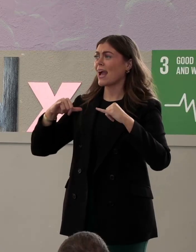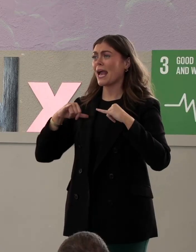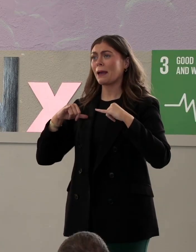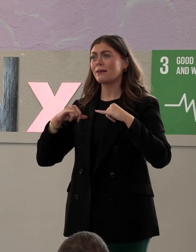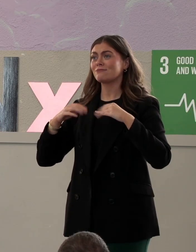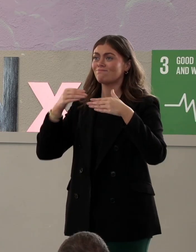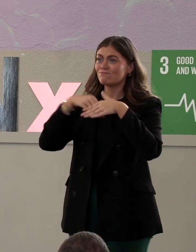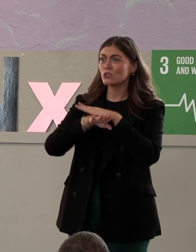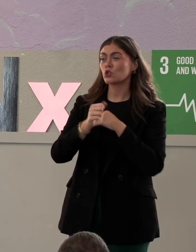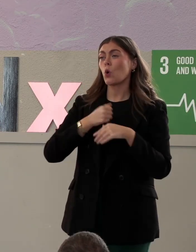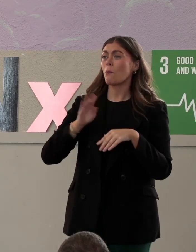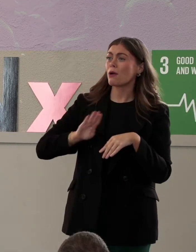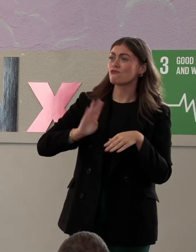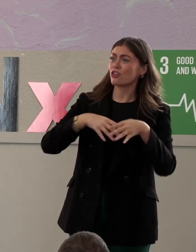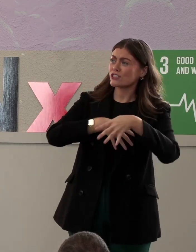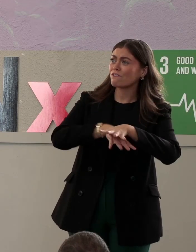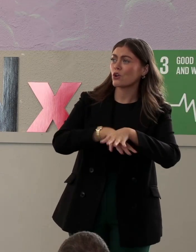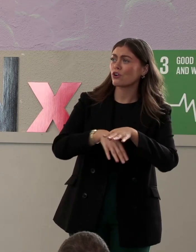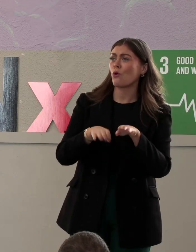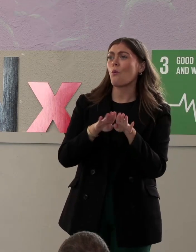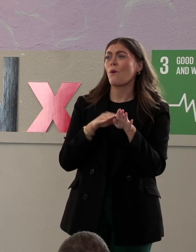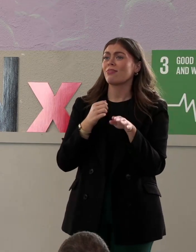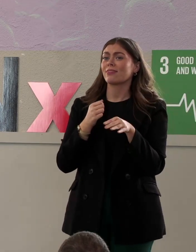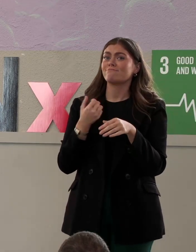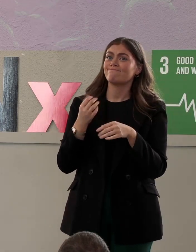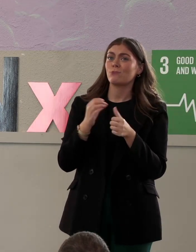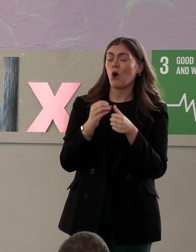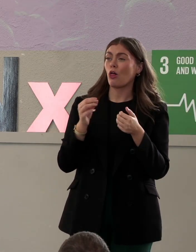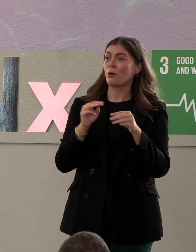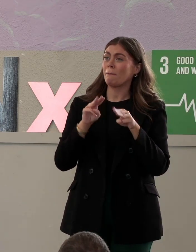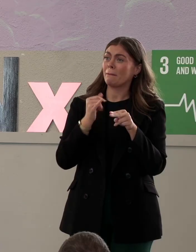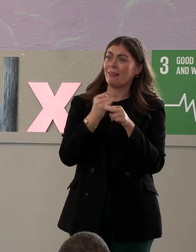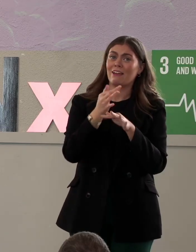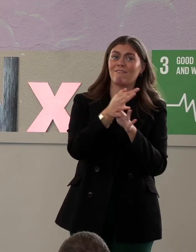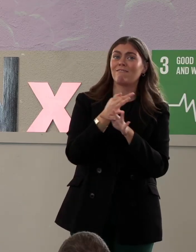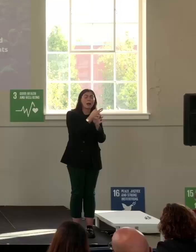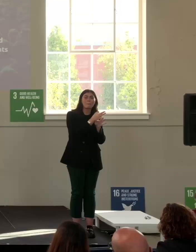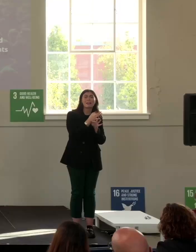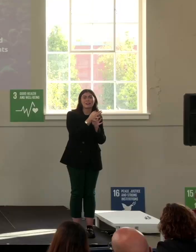with the rest of my family. And Sam Paul in town.